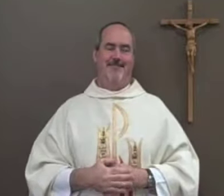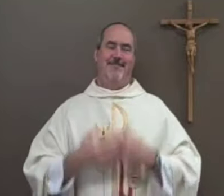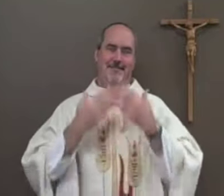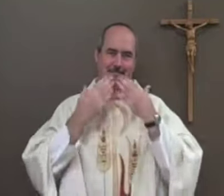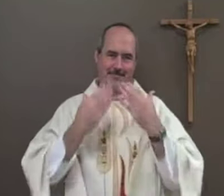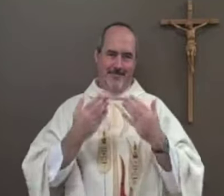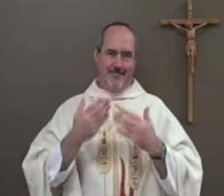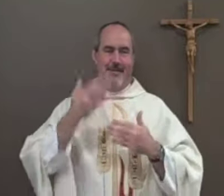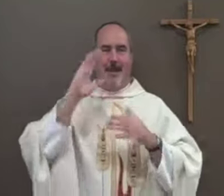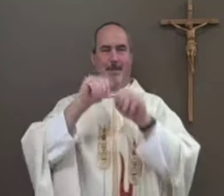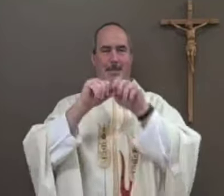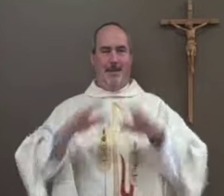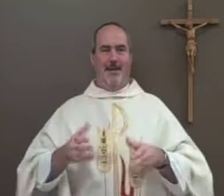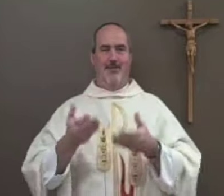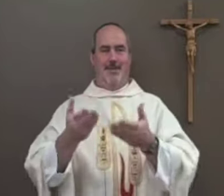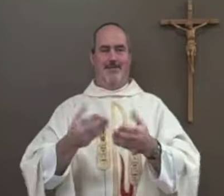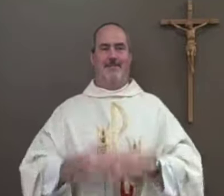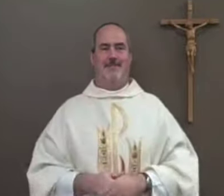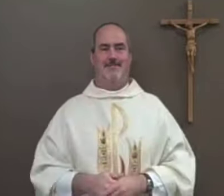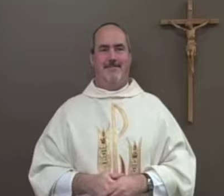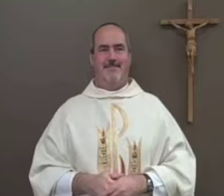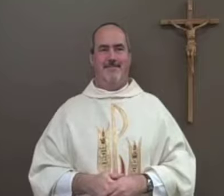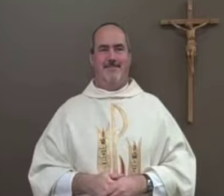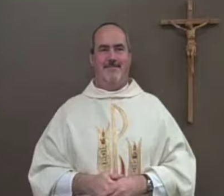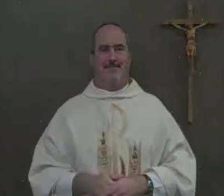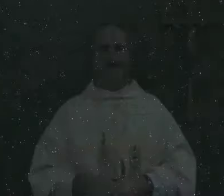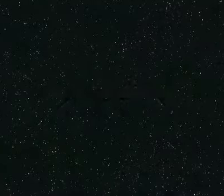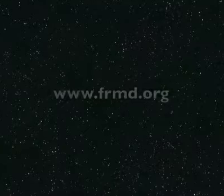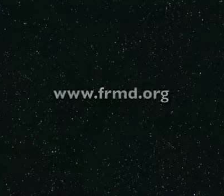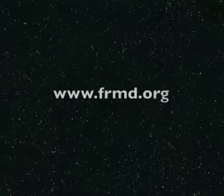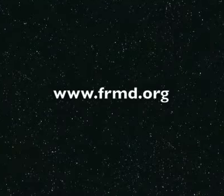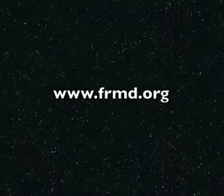Thank you, and God bless you. Thank you.